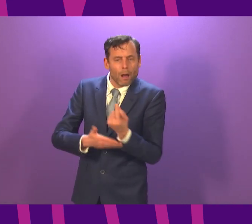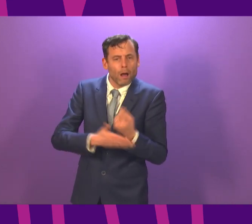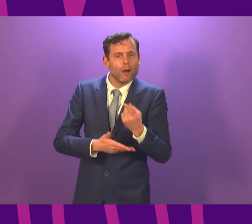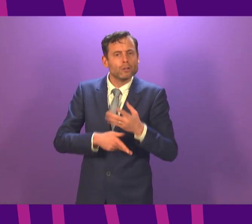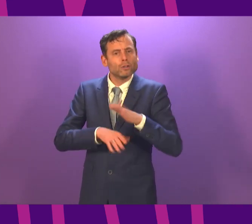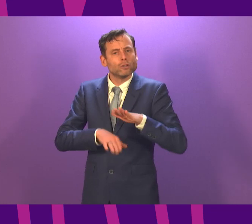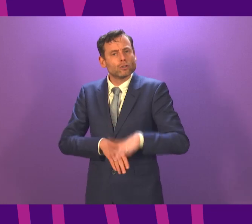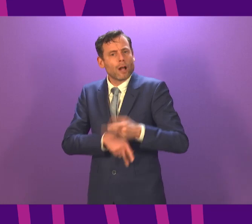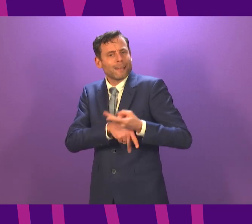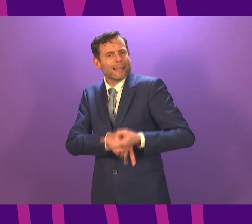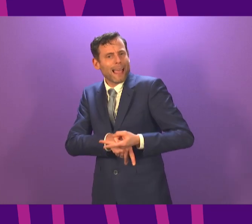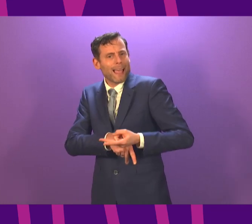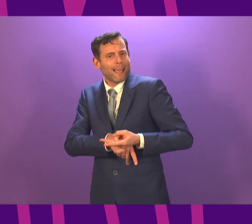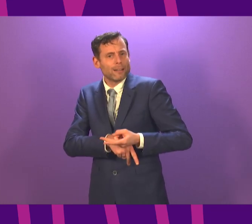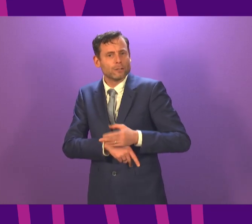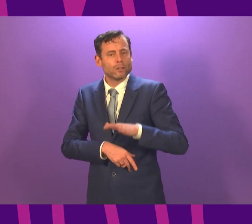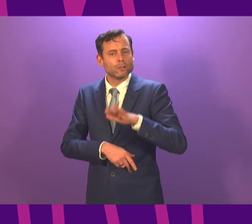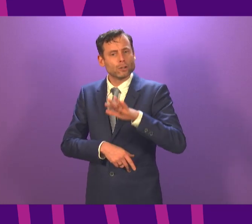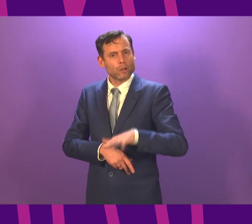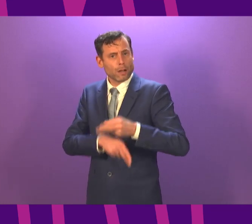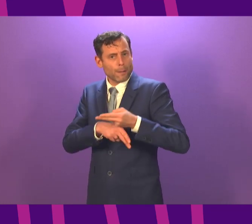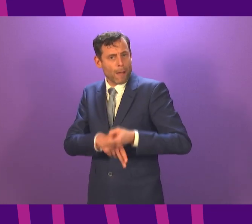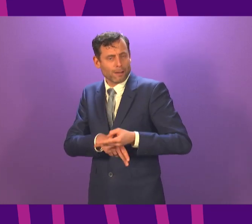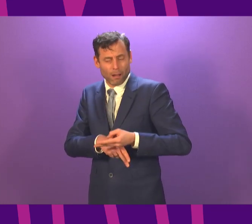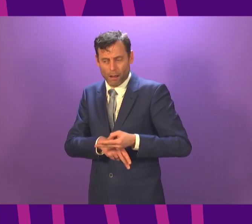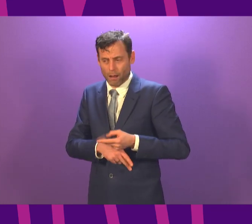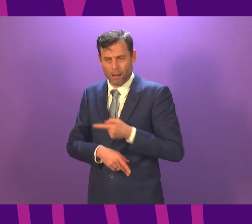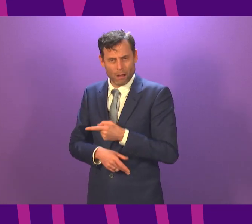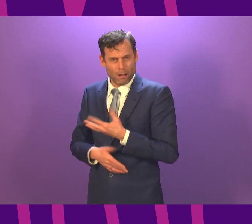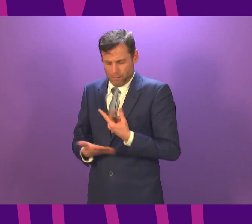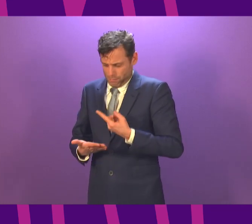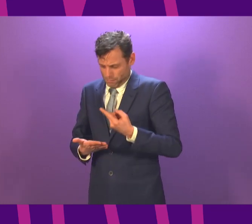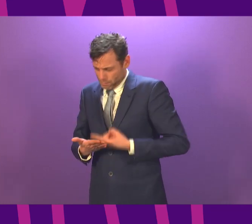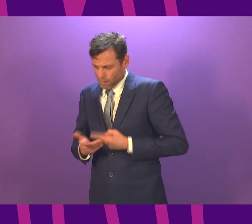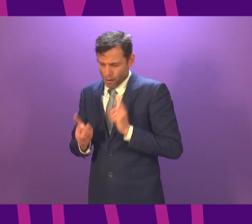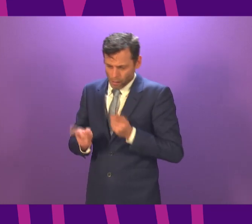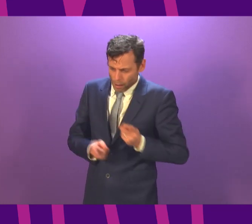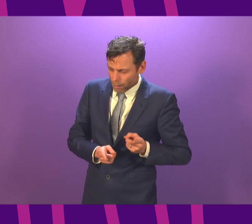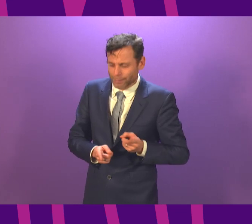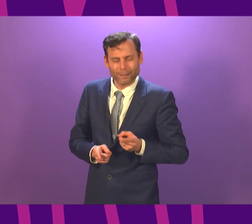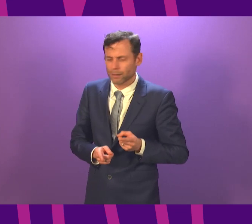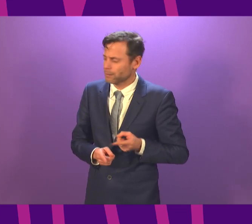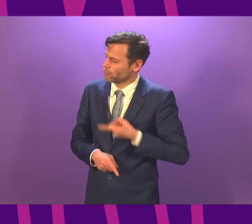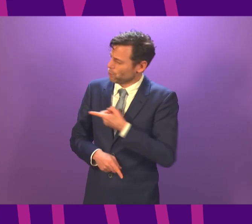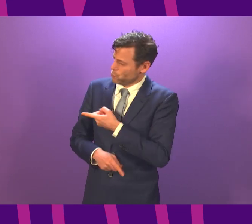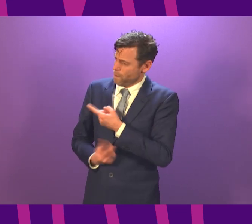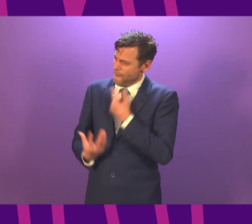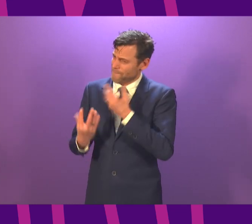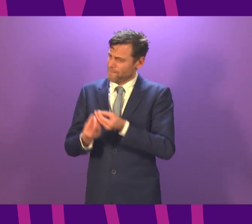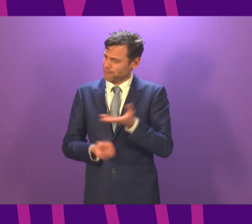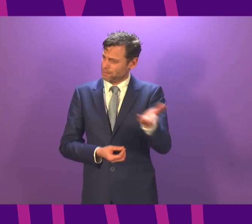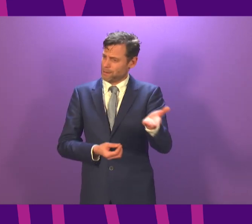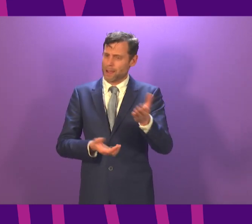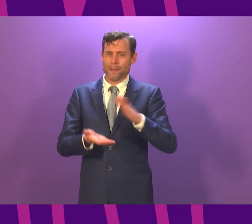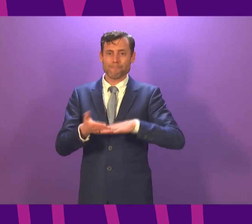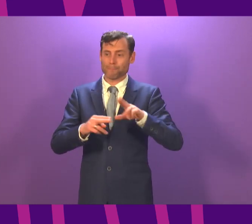is much more restricted than is necessary. therefore, what advice would she give to those families to